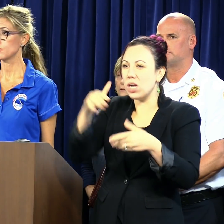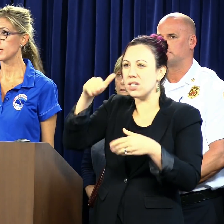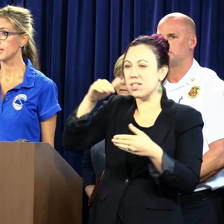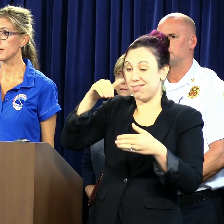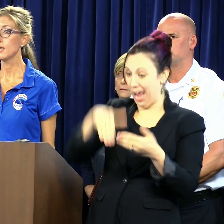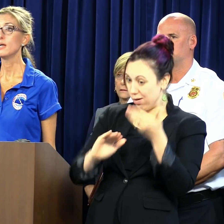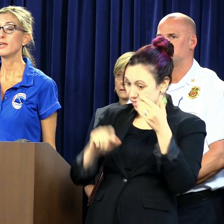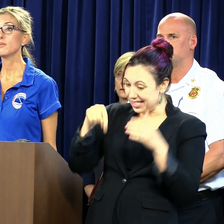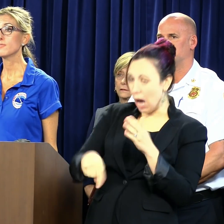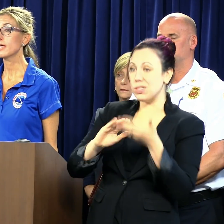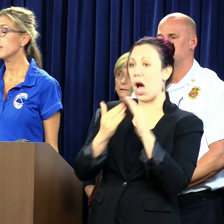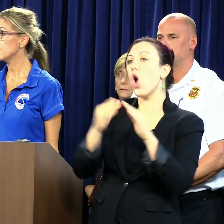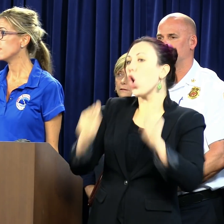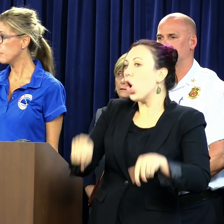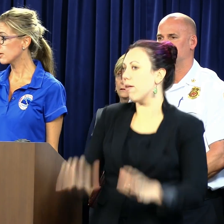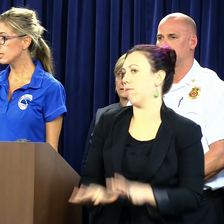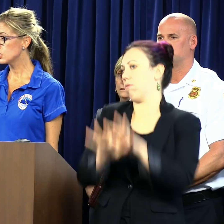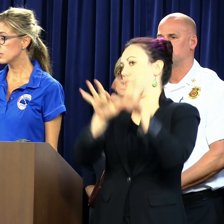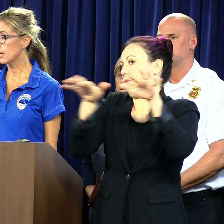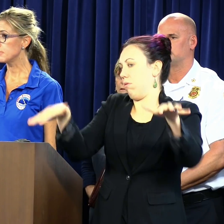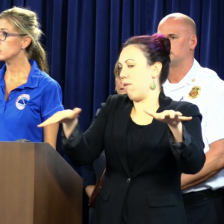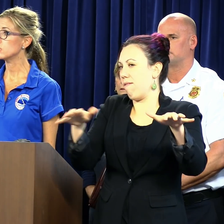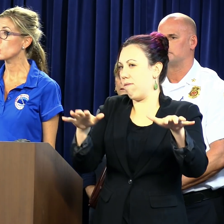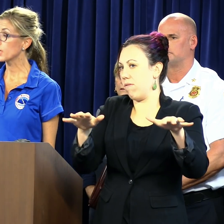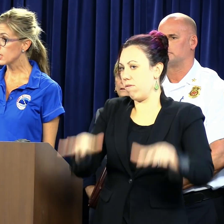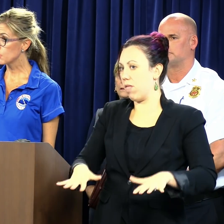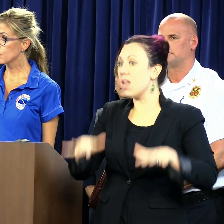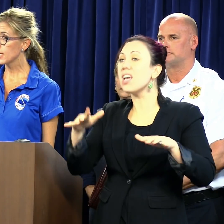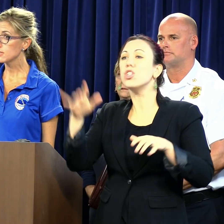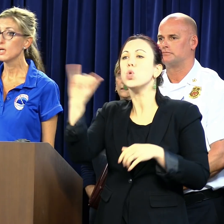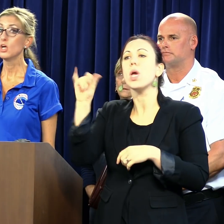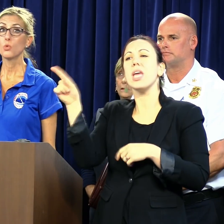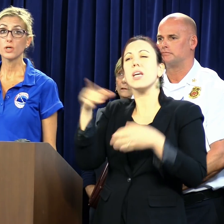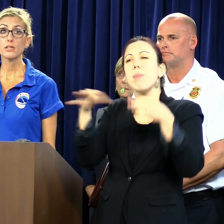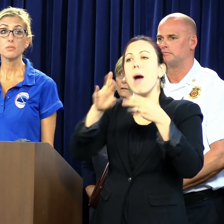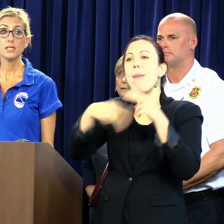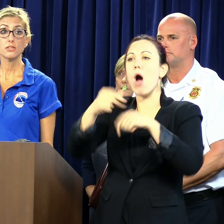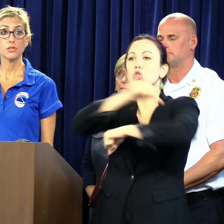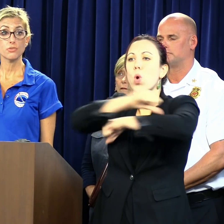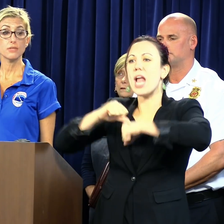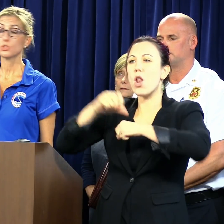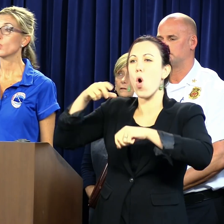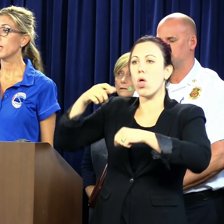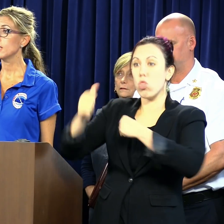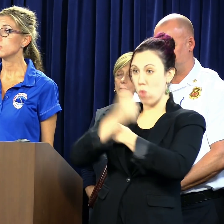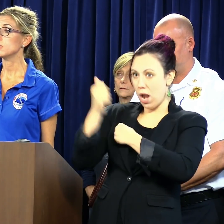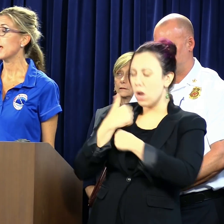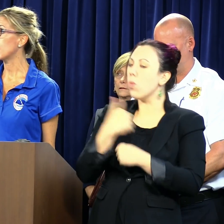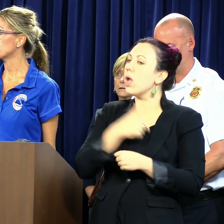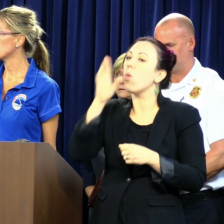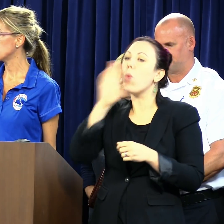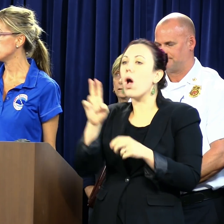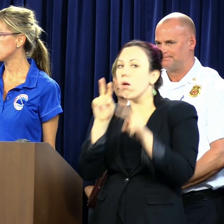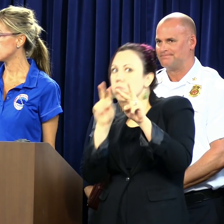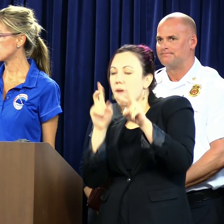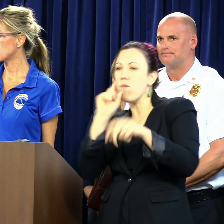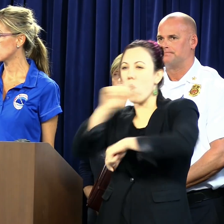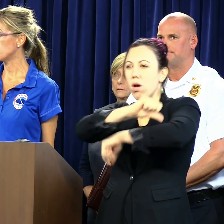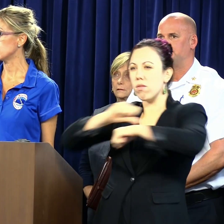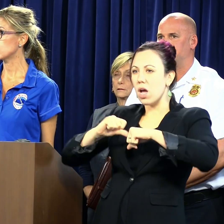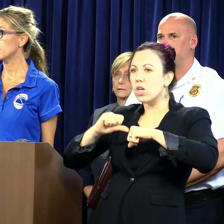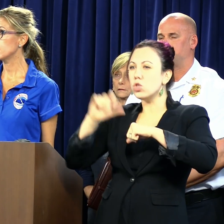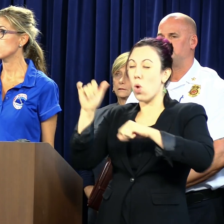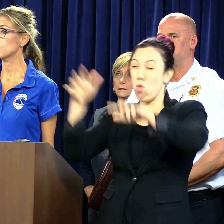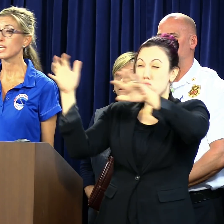storm surge flooding. And then finally, the mayor mentioned tornado threat. We're going to be under a threat of tornadoes and outer rain bands